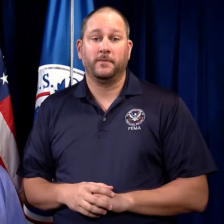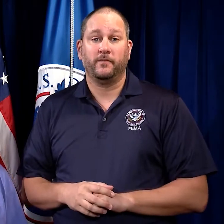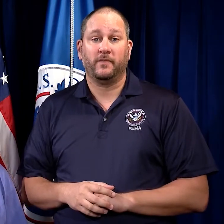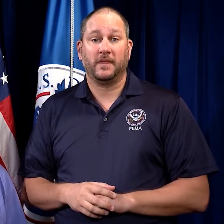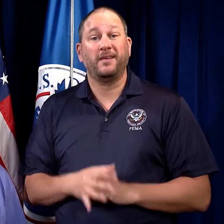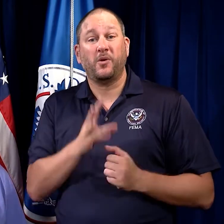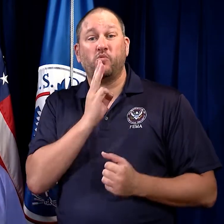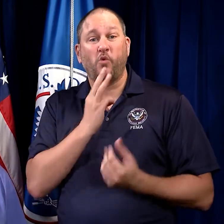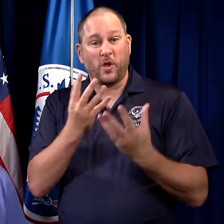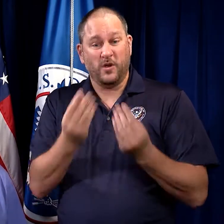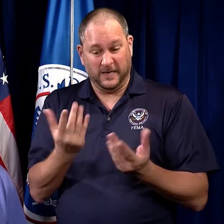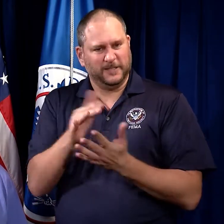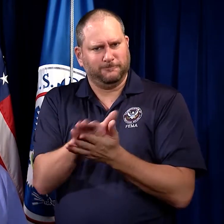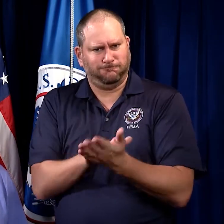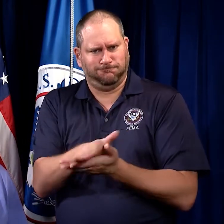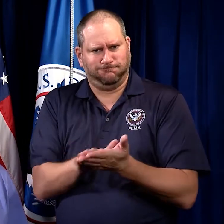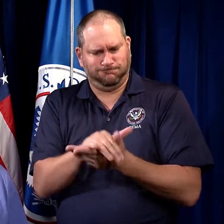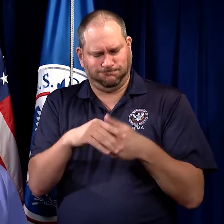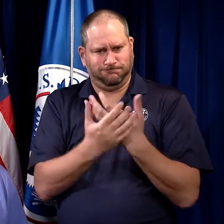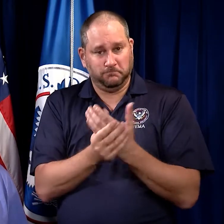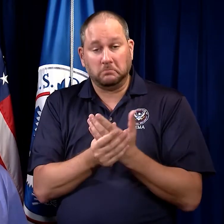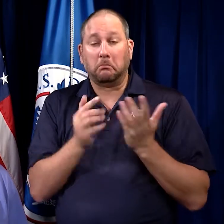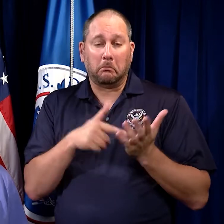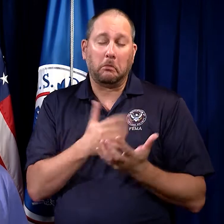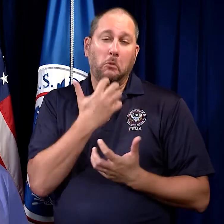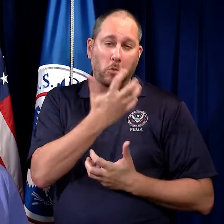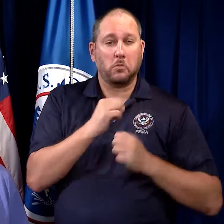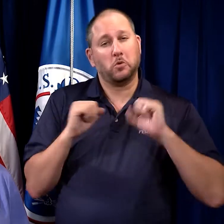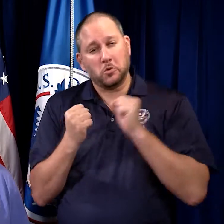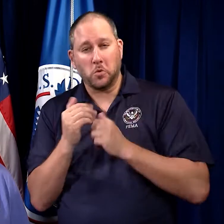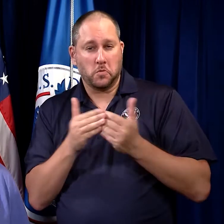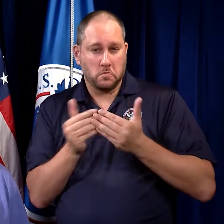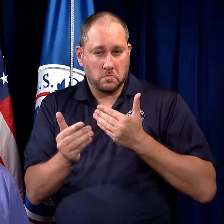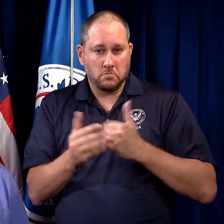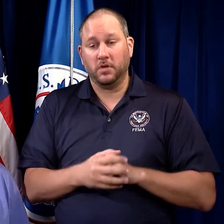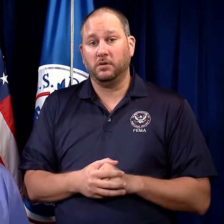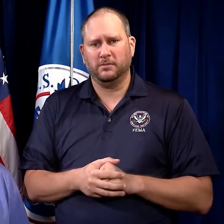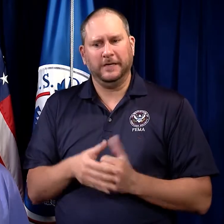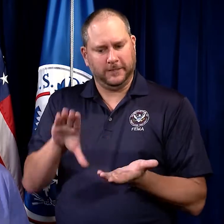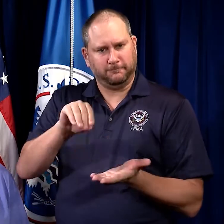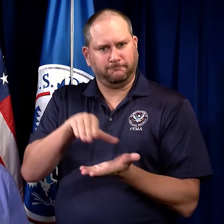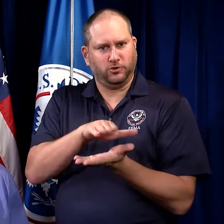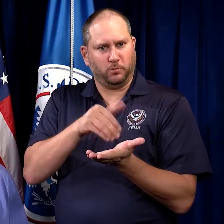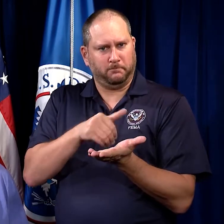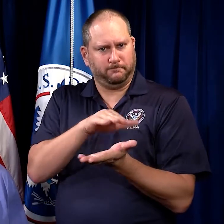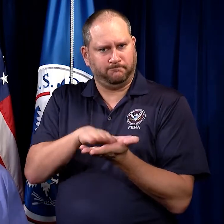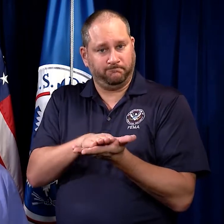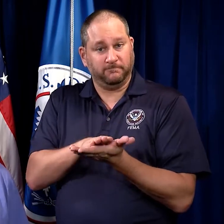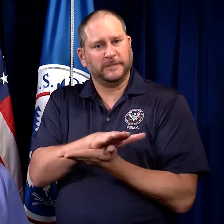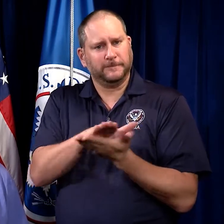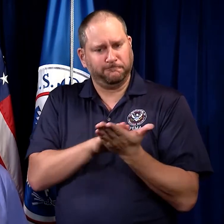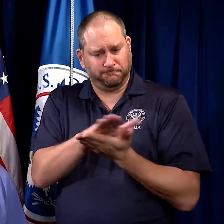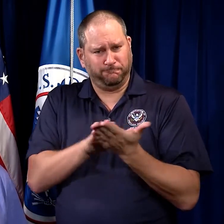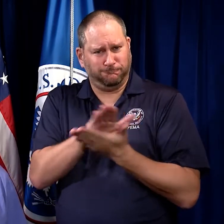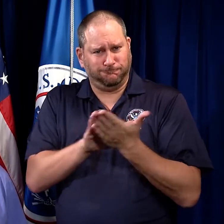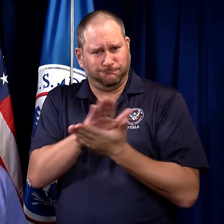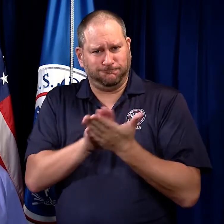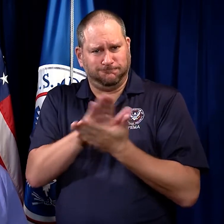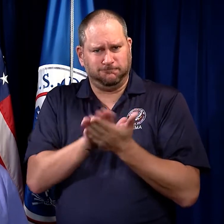Wet your hands with clean, running water, warm or cold, and apply soap. Rub your hands together